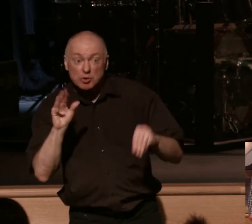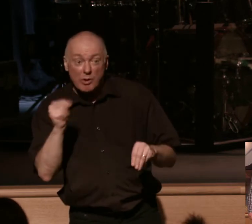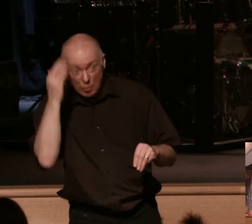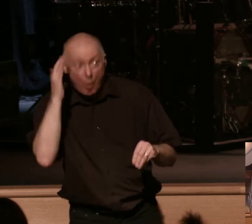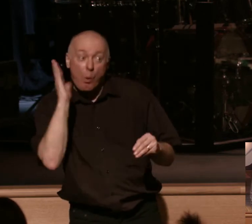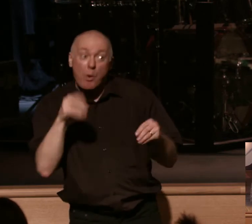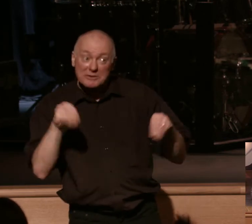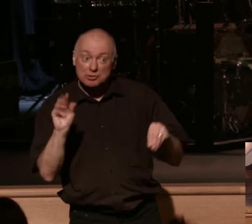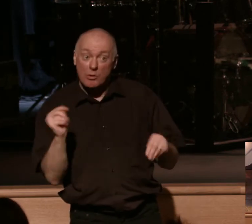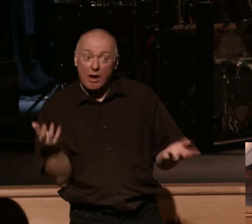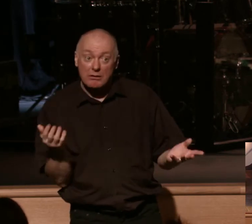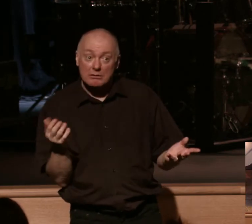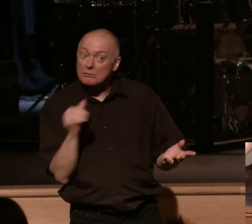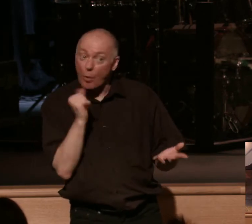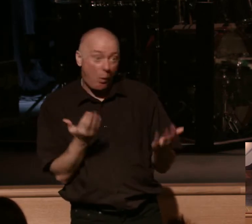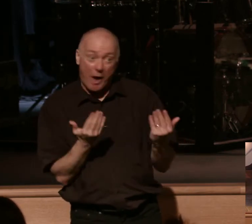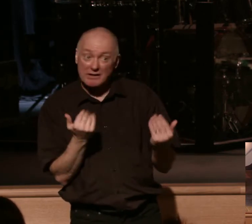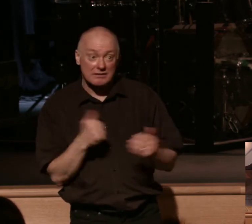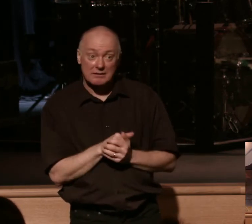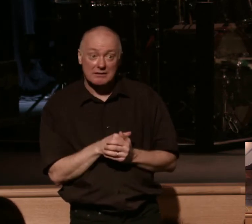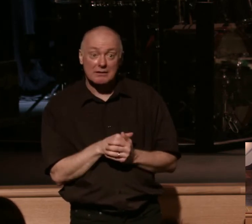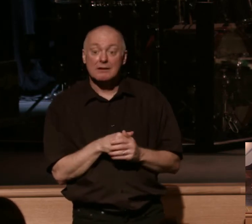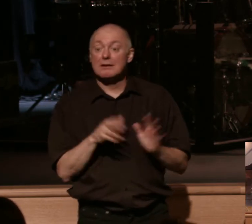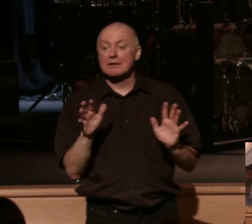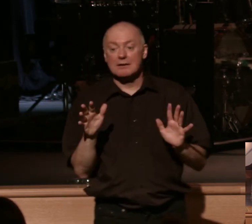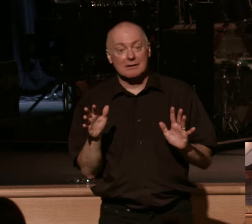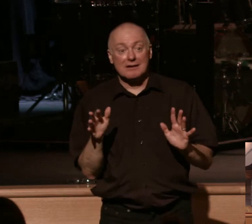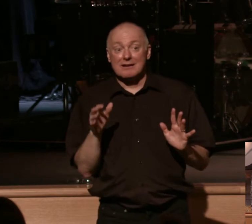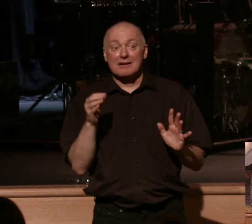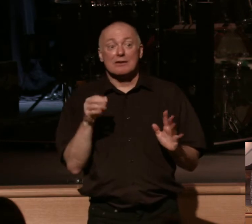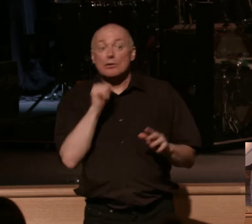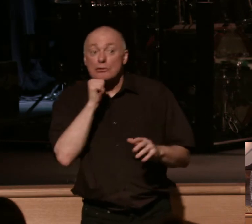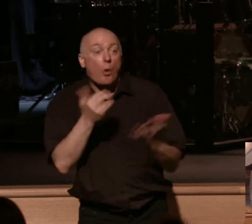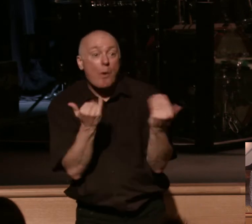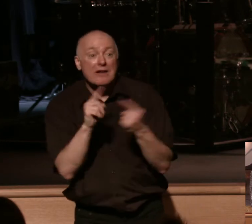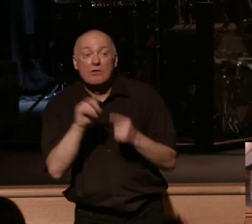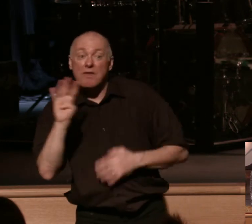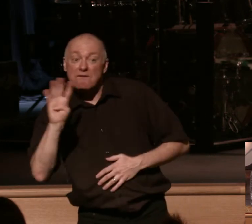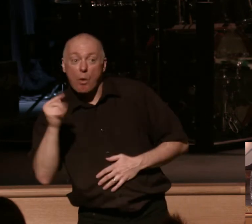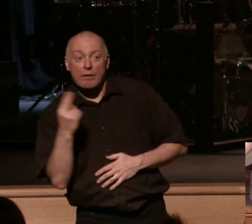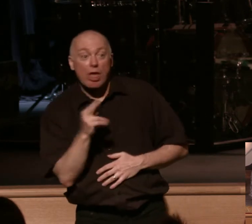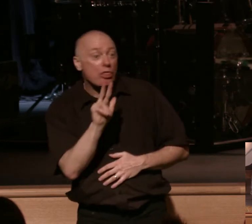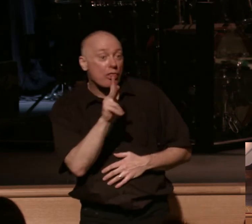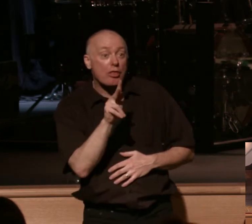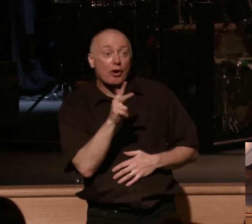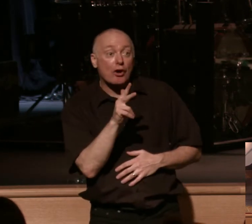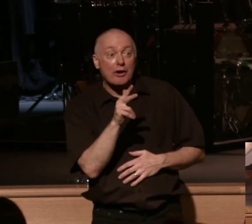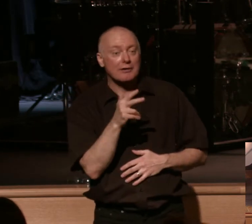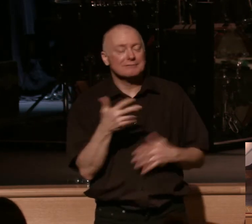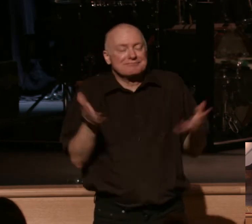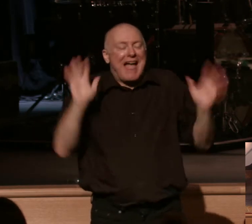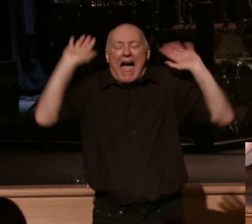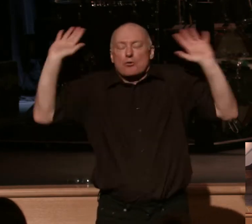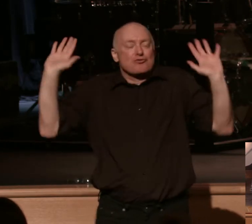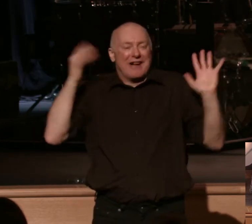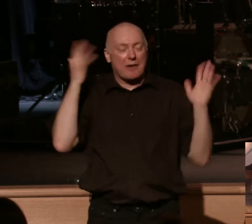happens. So I'm gonna do the 4th then, okay? Probably won't get in then either. The 3rd? No, no, no, I don't know. So we're gonna see what happens. A lot of people are coming.